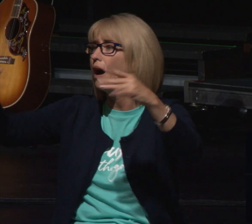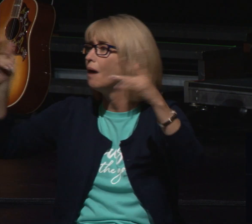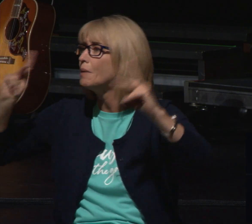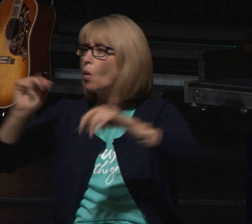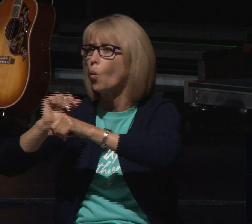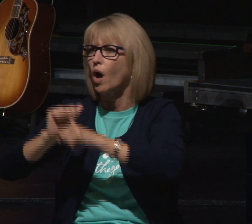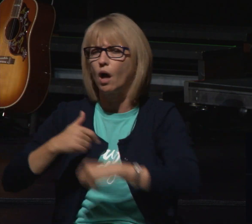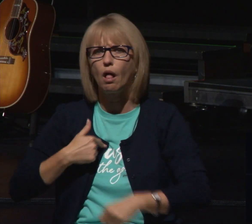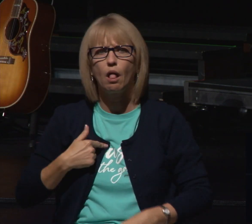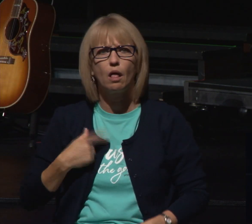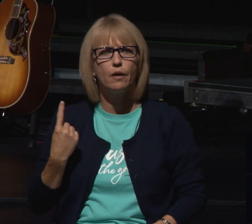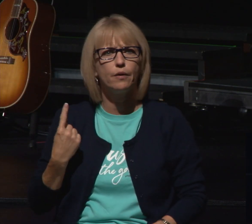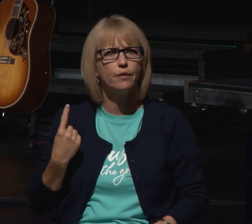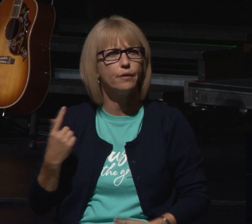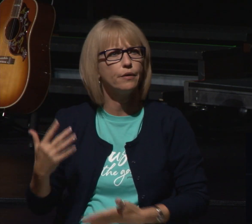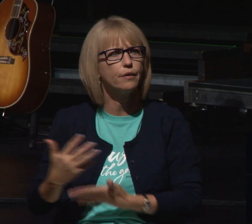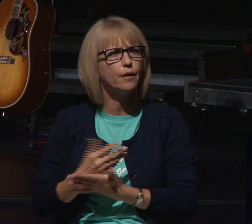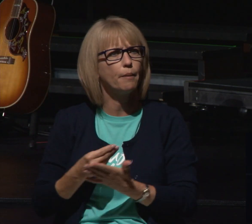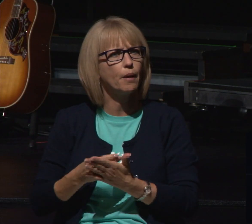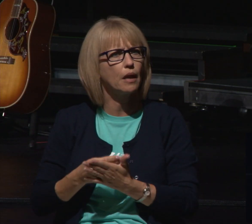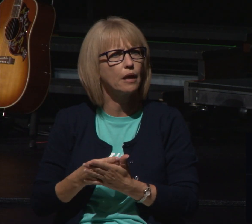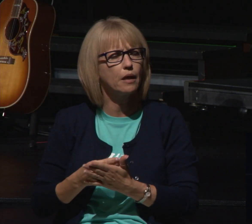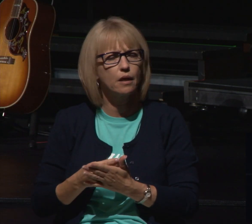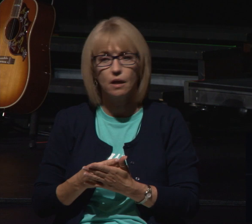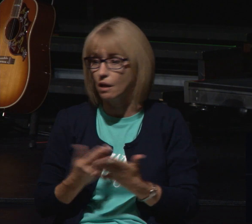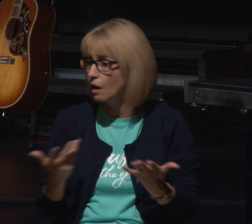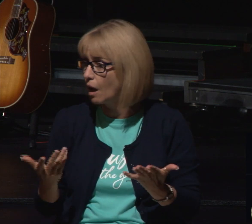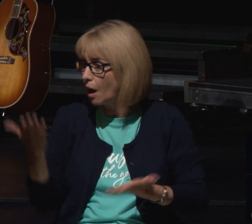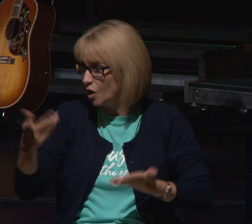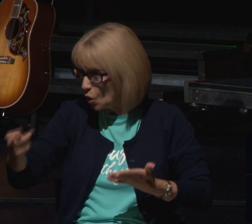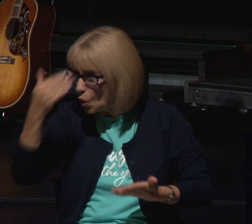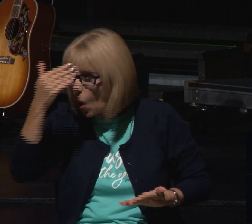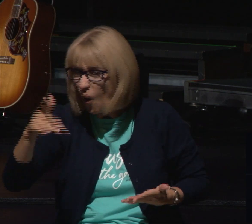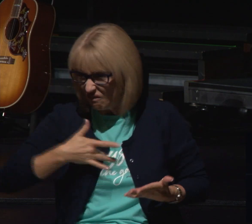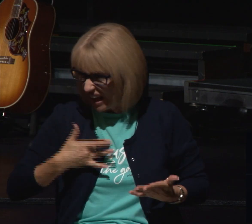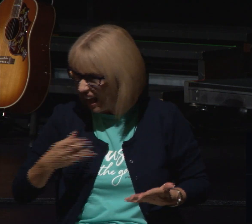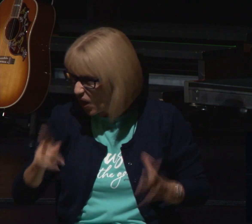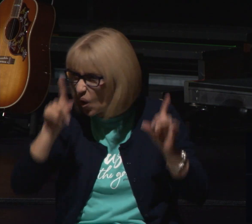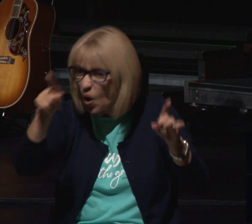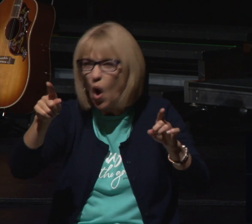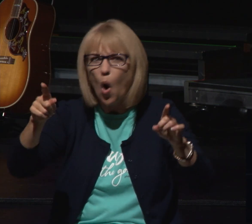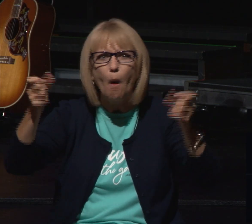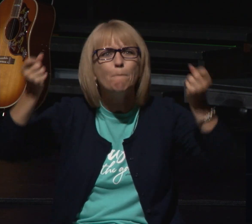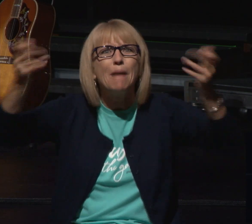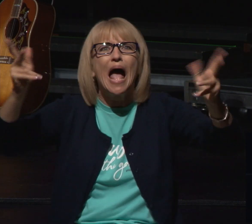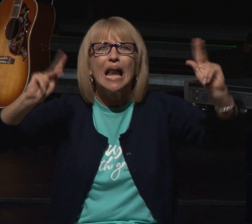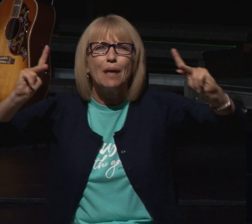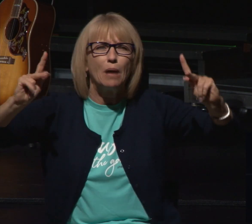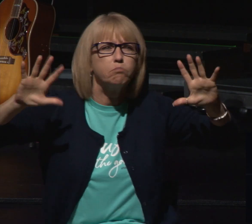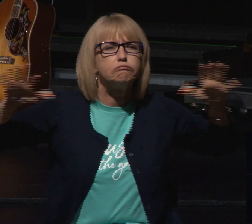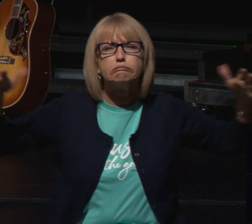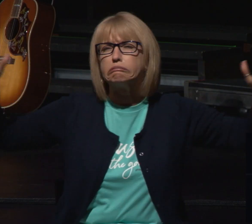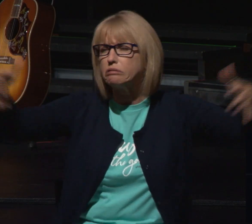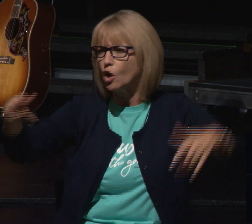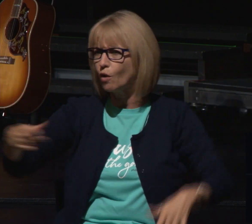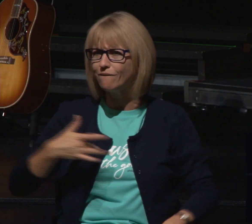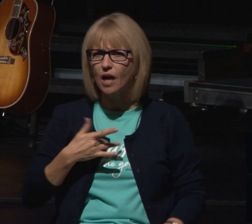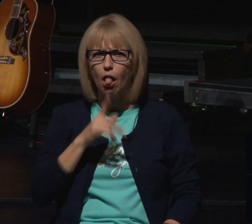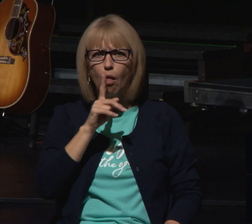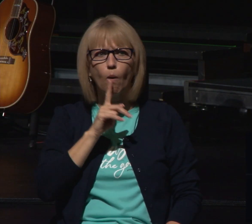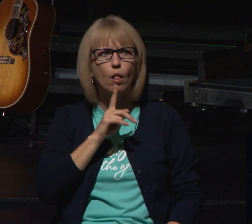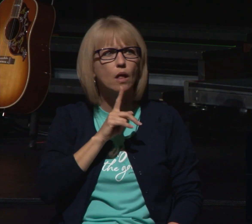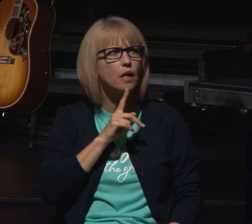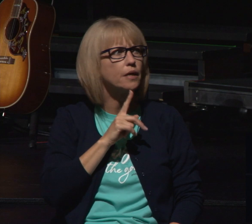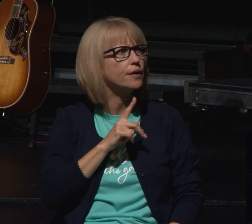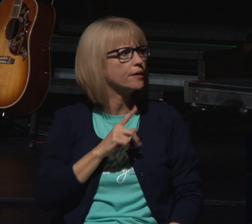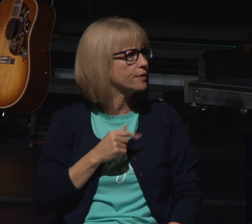you go to a large gathering it's a horrible thing to be in a large group of people and you feel that loneliness come over because you're just over